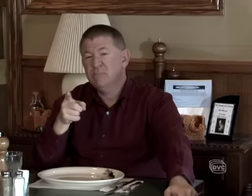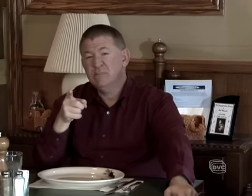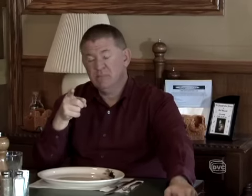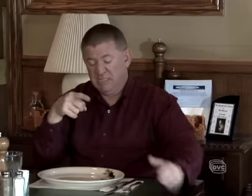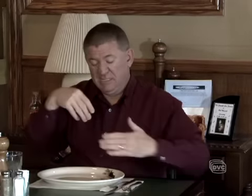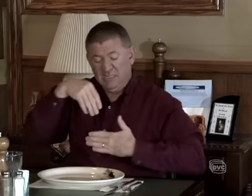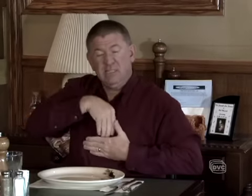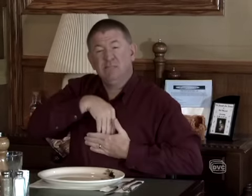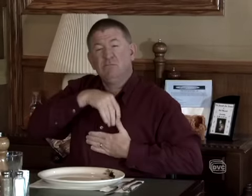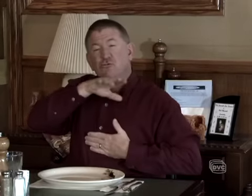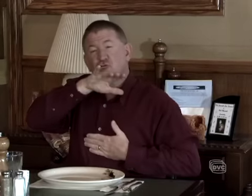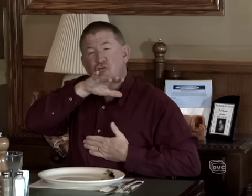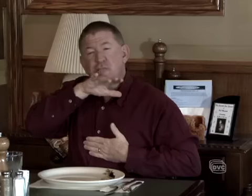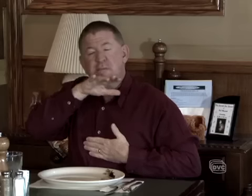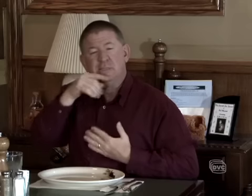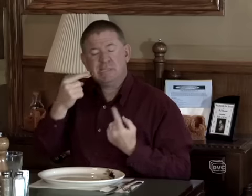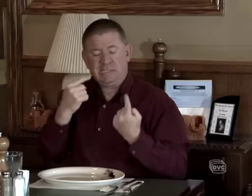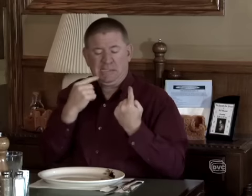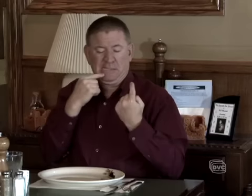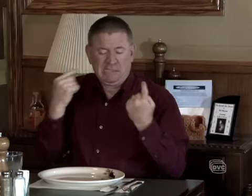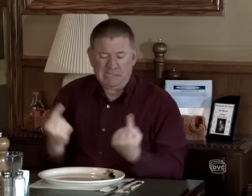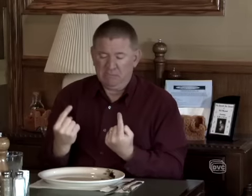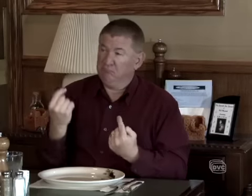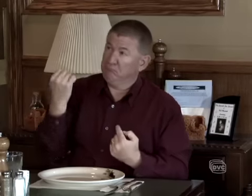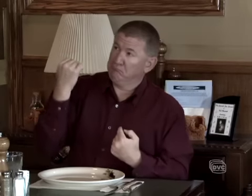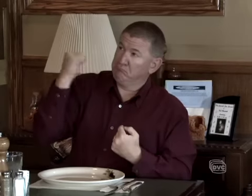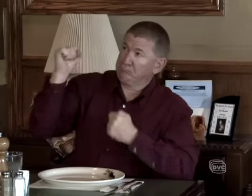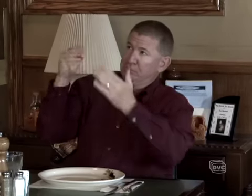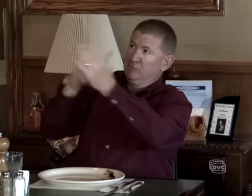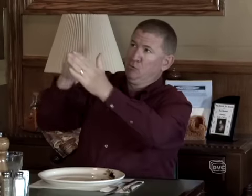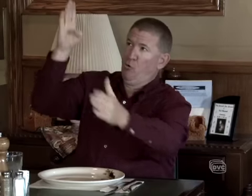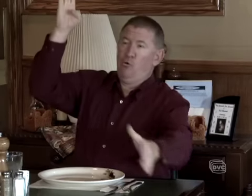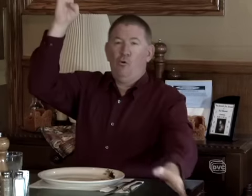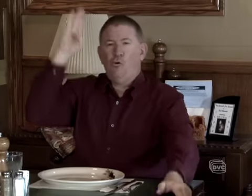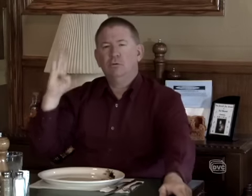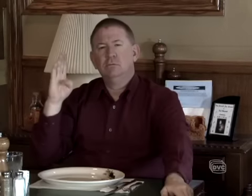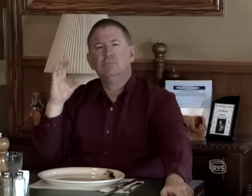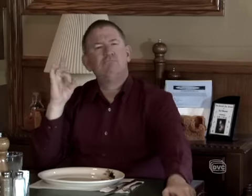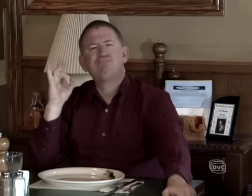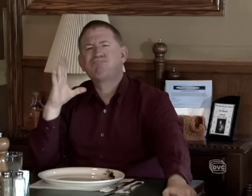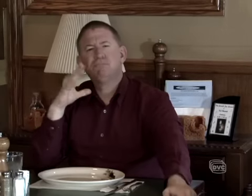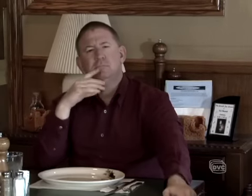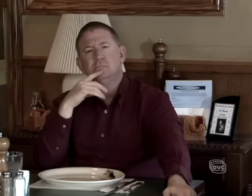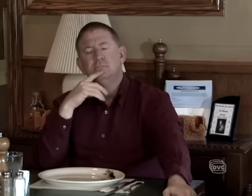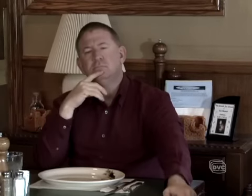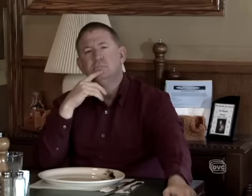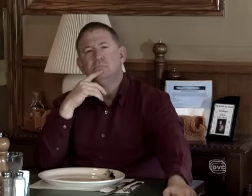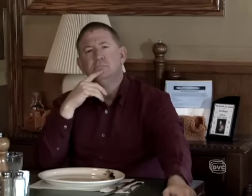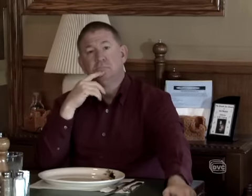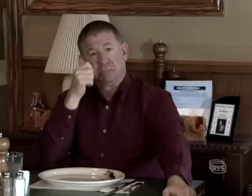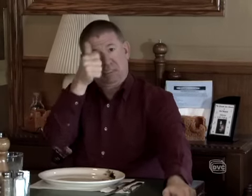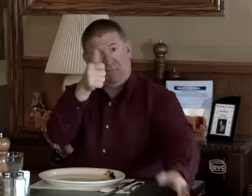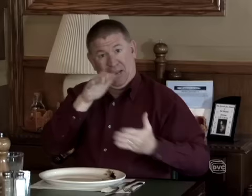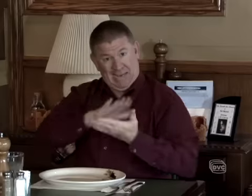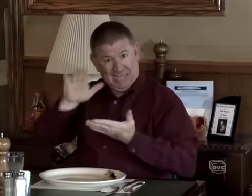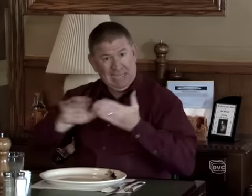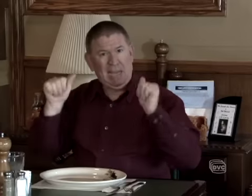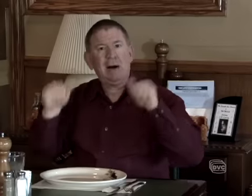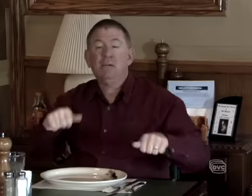You know, really, inside our heart is full of sin and rebellion against God. It's really terrible. Can we